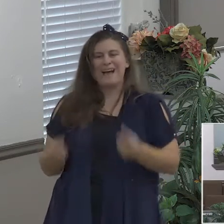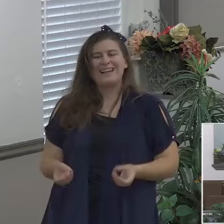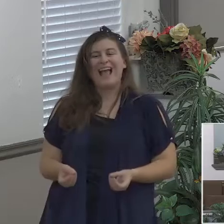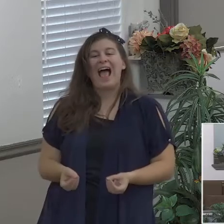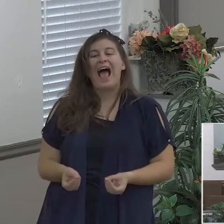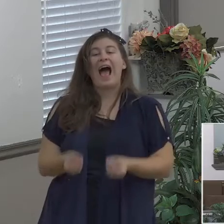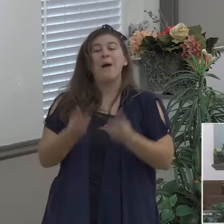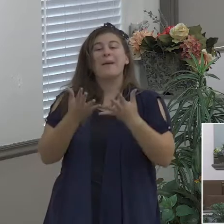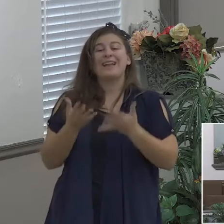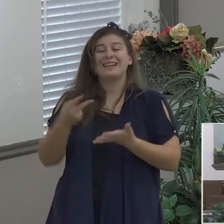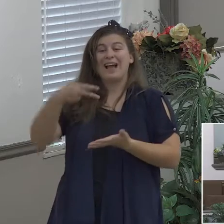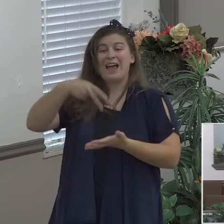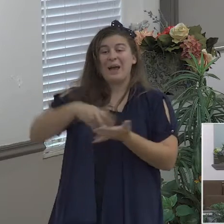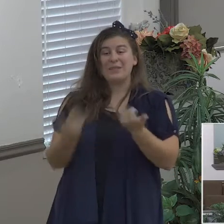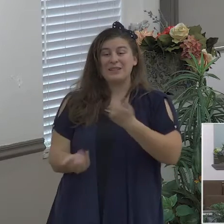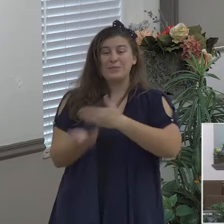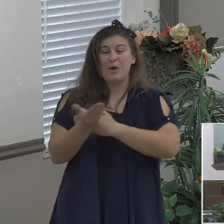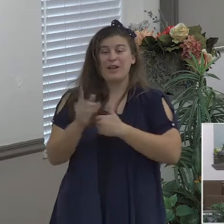ache